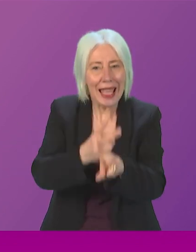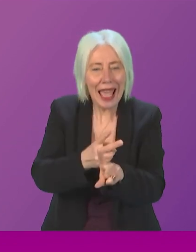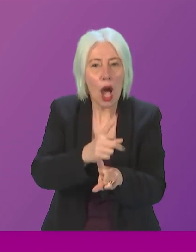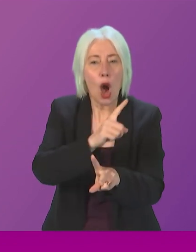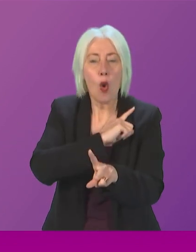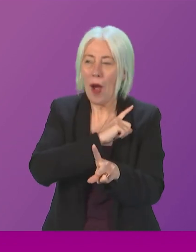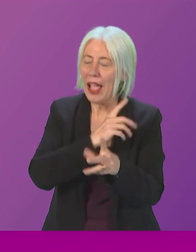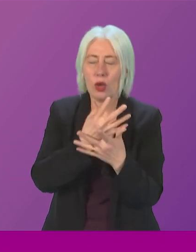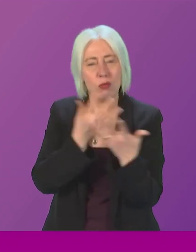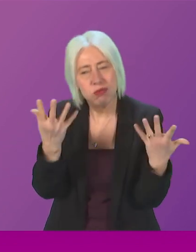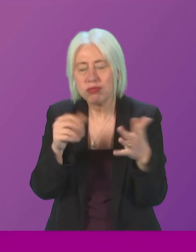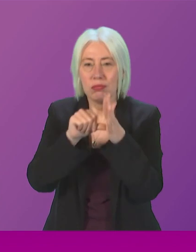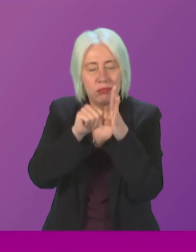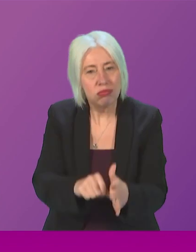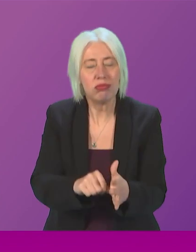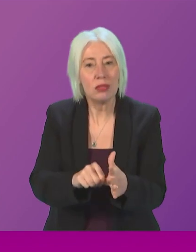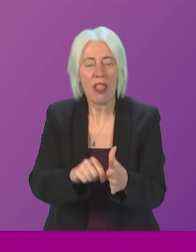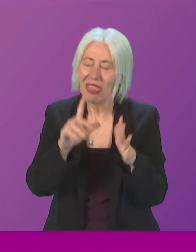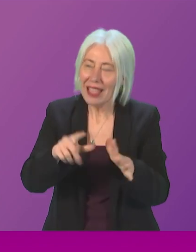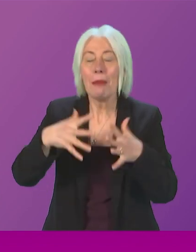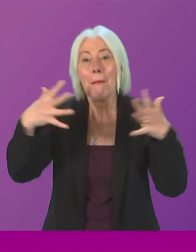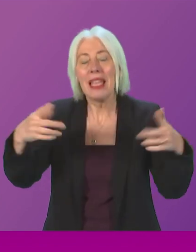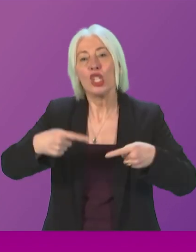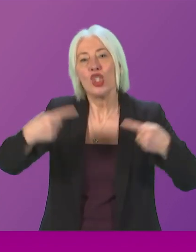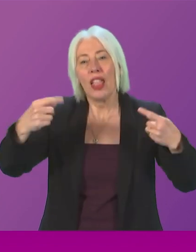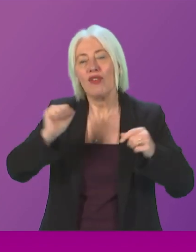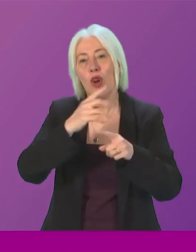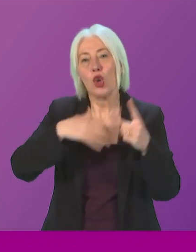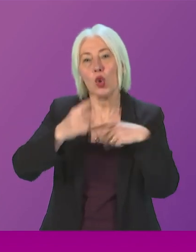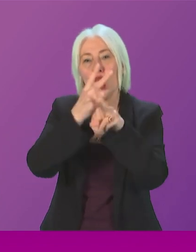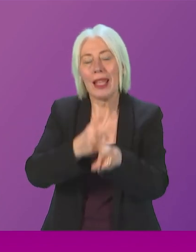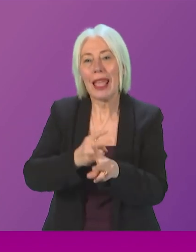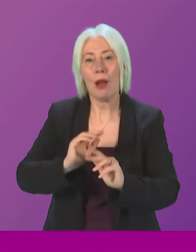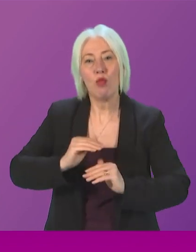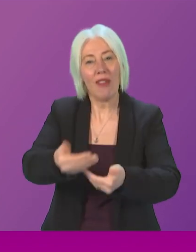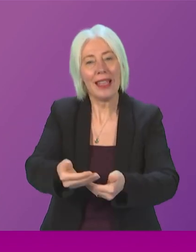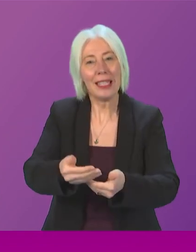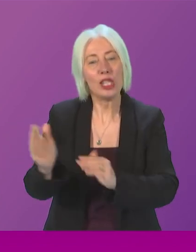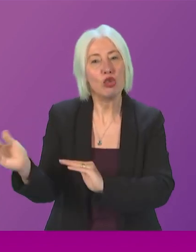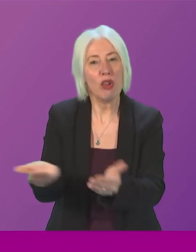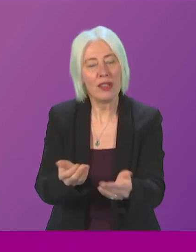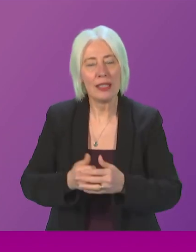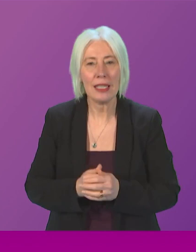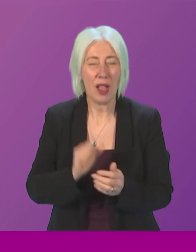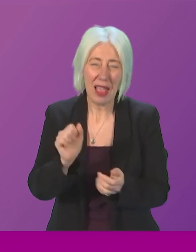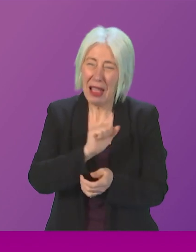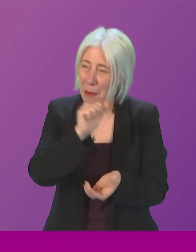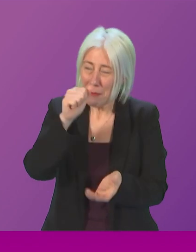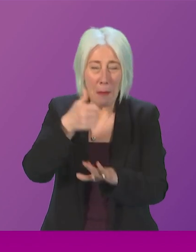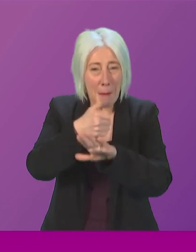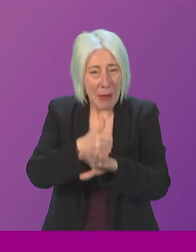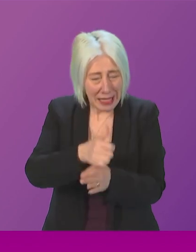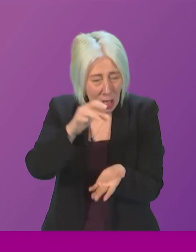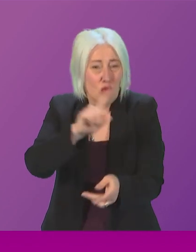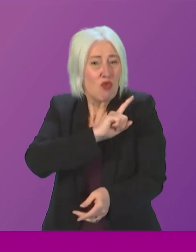workforce. We know that is the biggest challenge that is faced by social care providers. And, of course, one of the fundamental reasons for that workforce